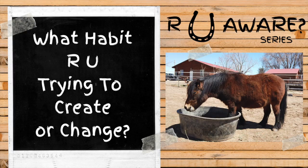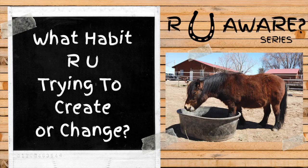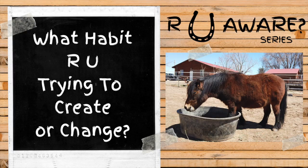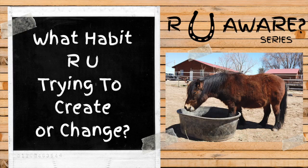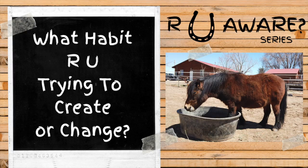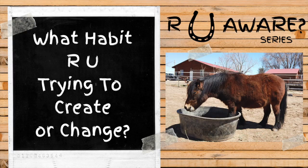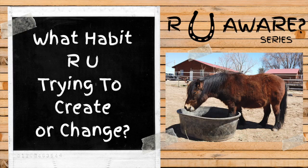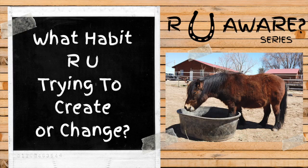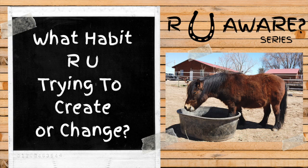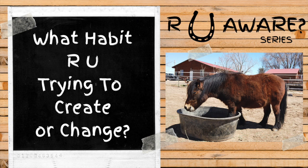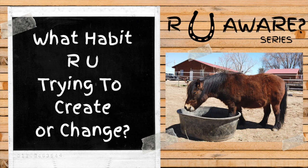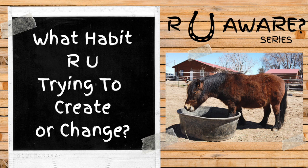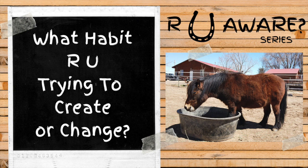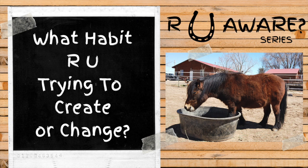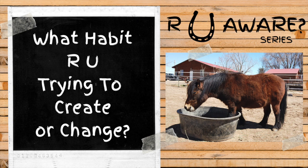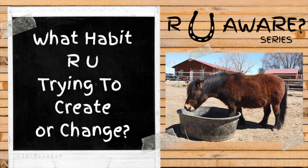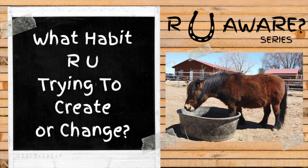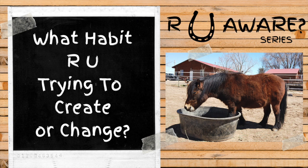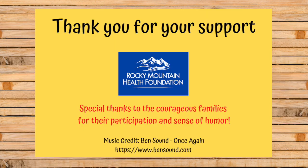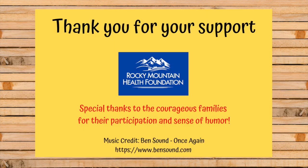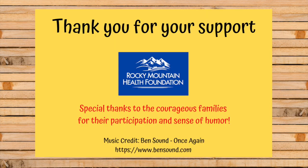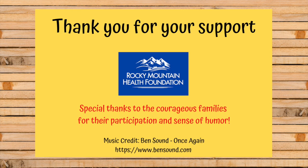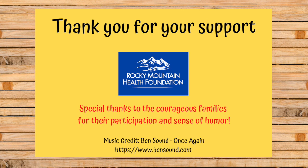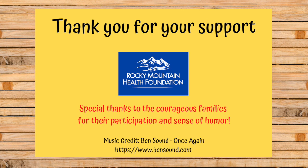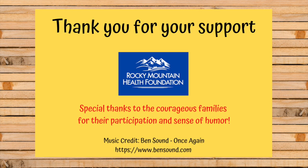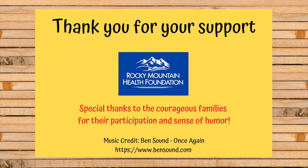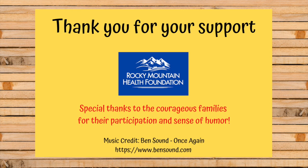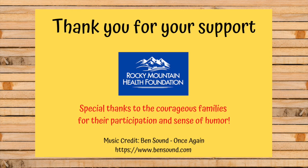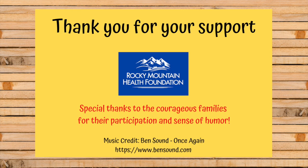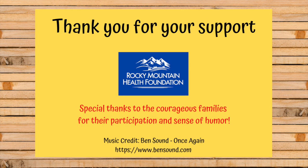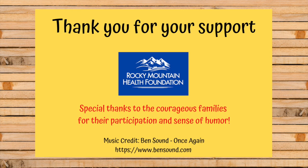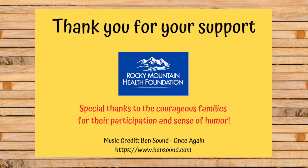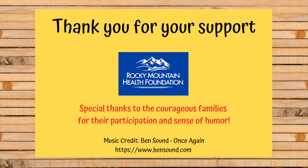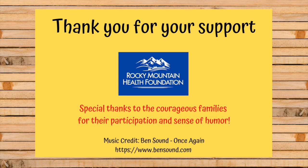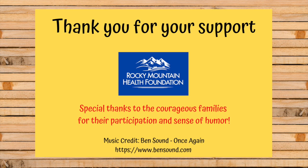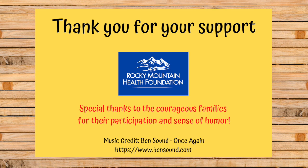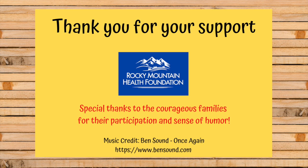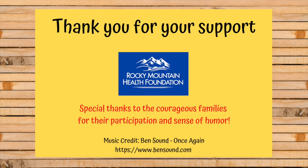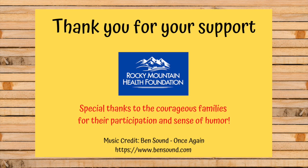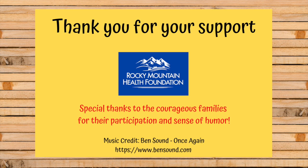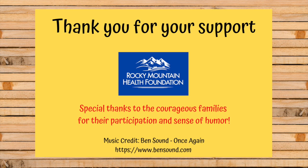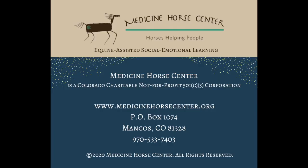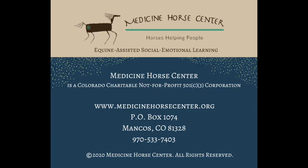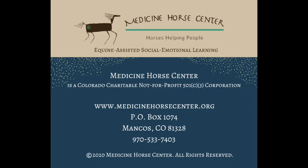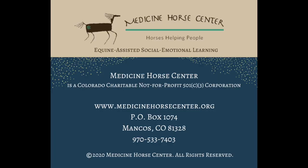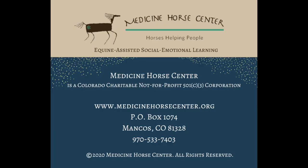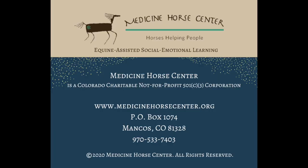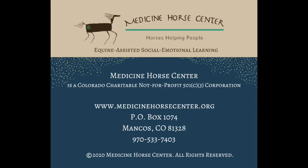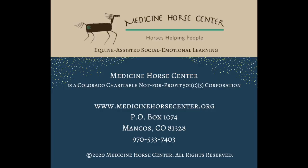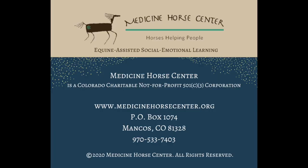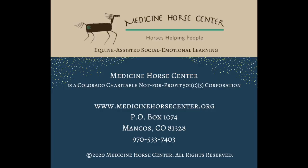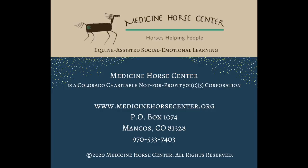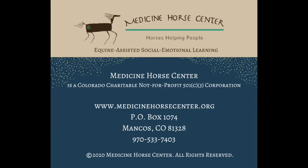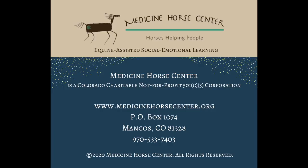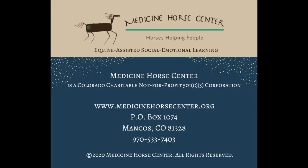okay we in we we're doing a while